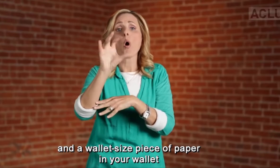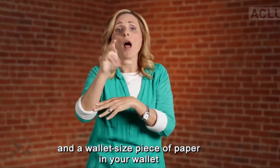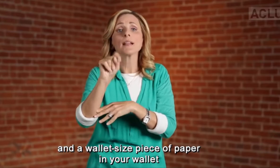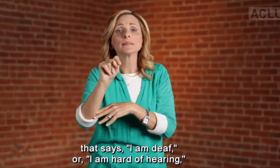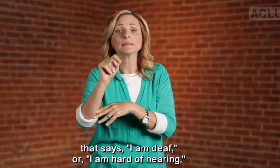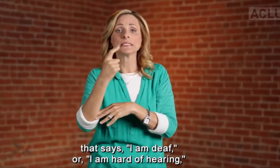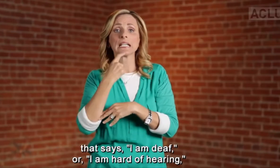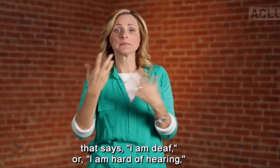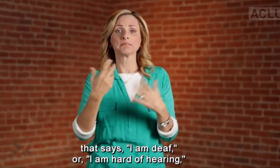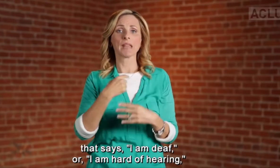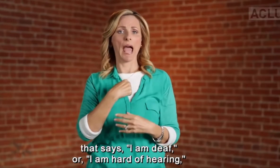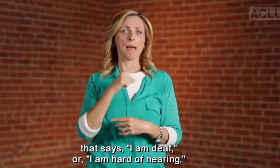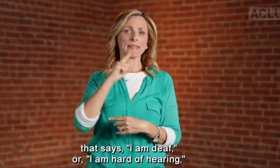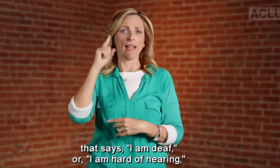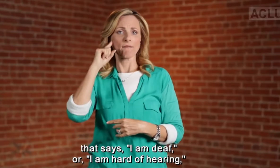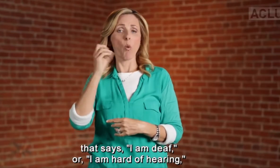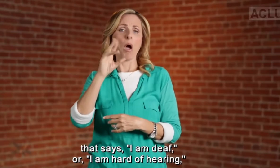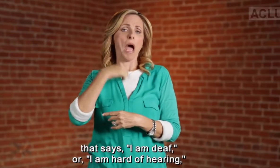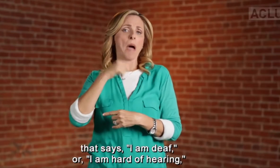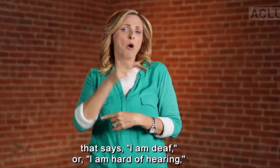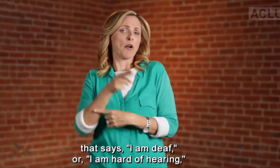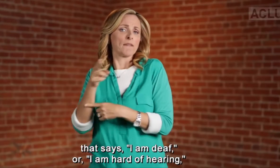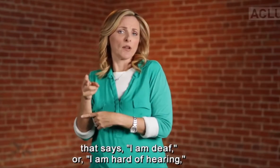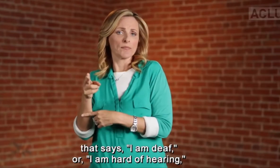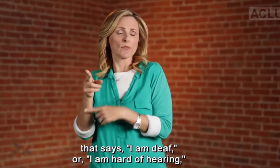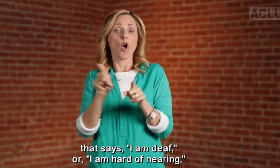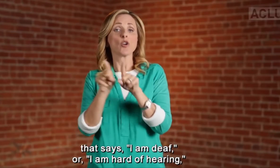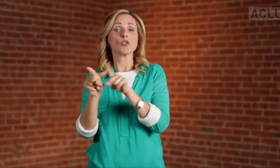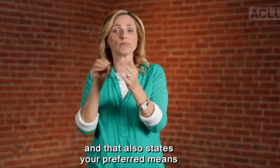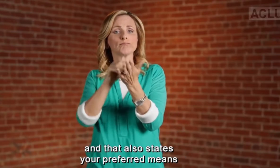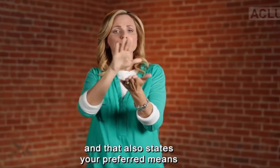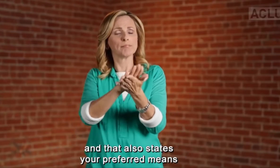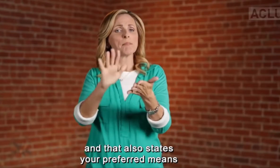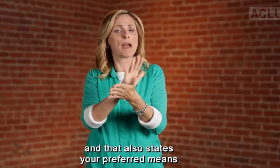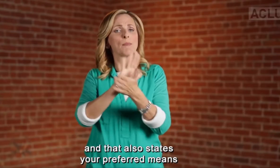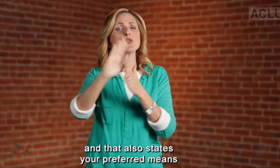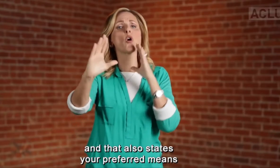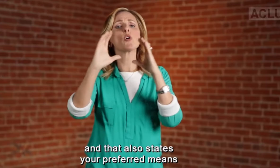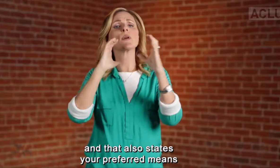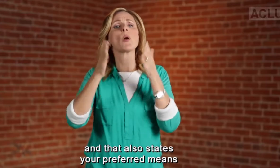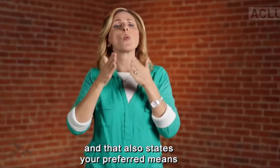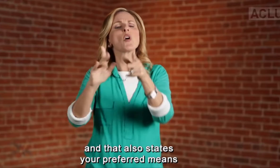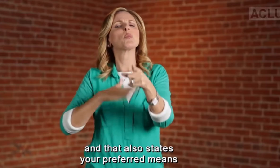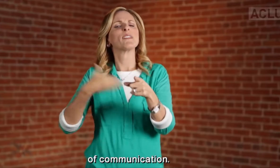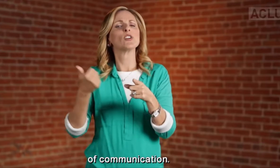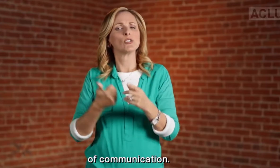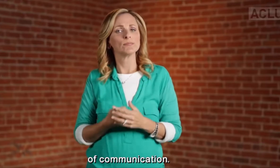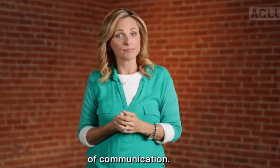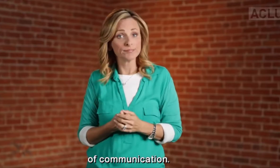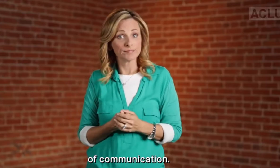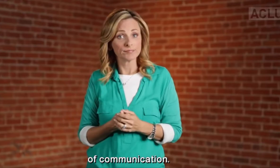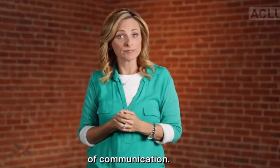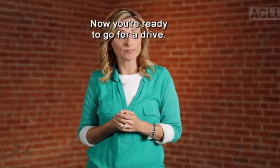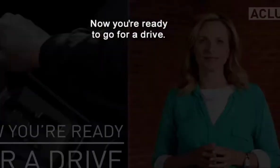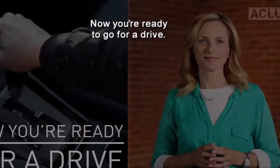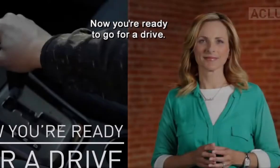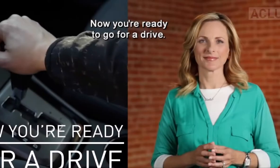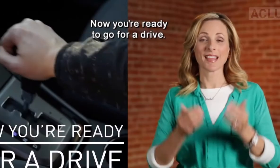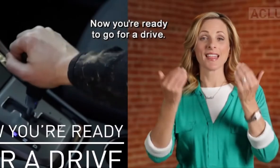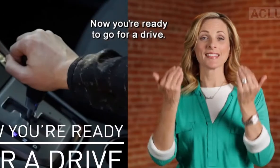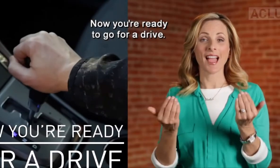of paper in your wallet that says, am deaf or I am hard of hearing, and that also states your preferred means of communication.